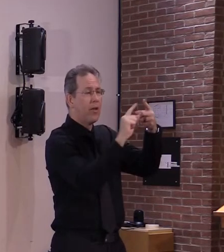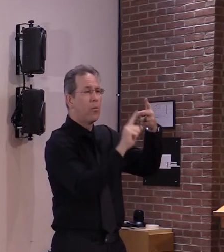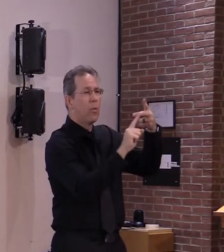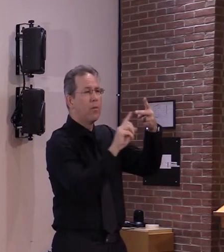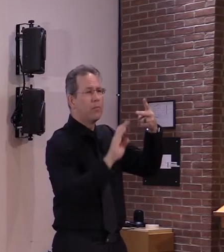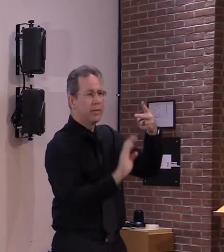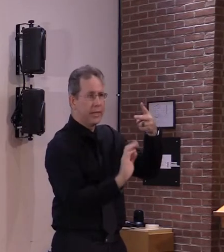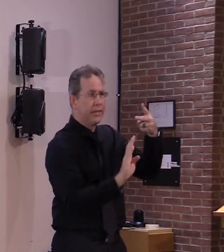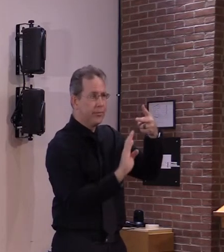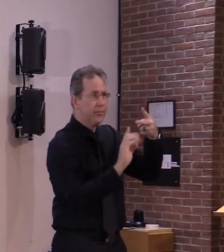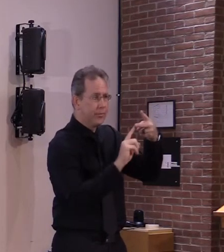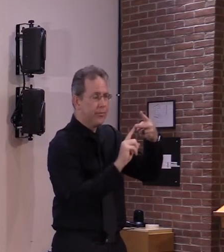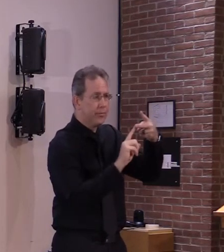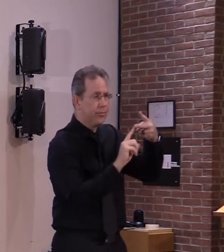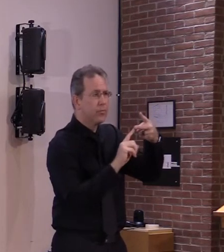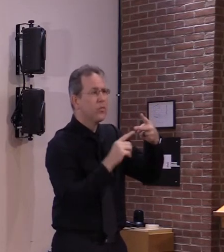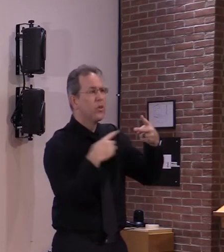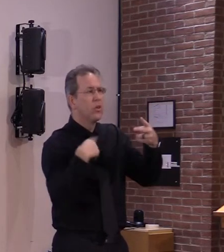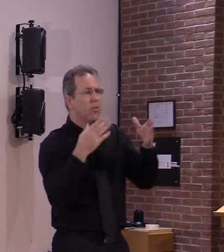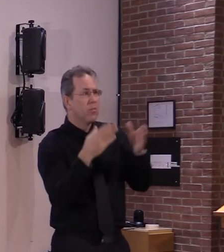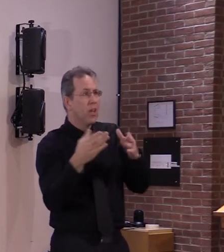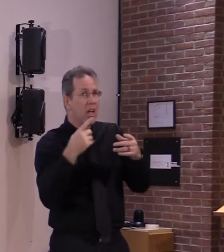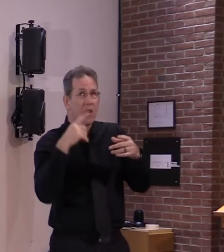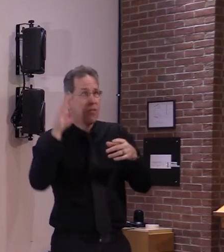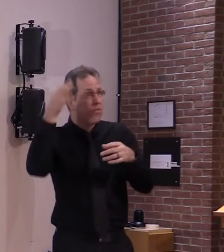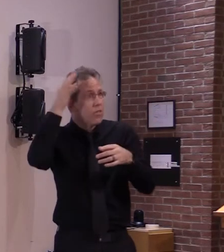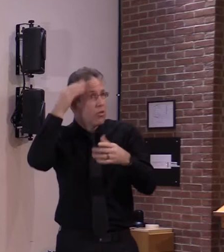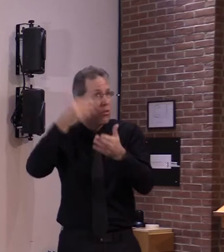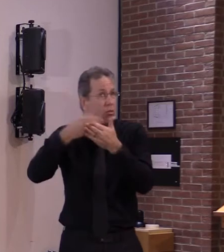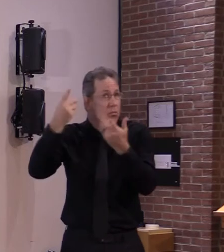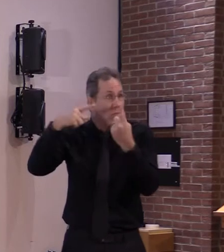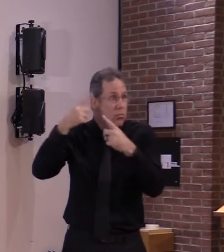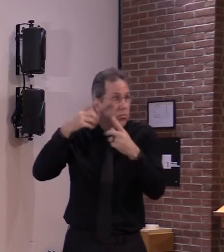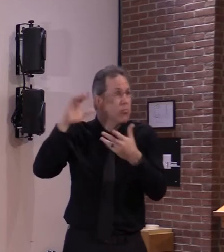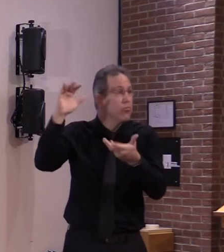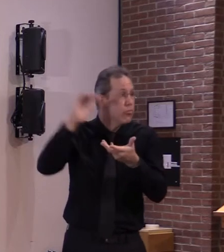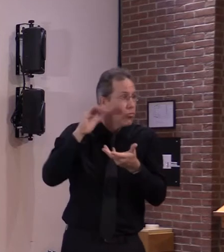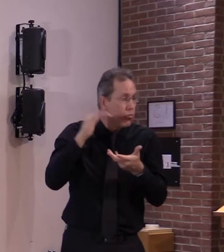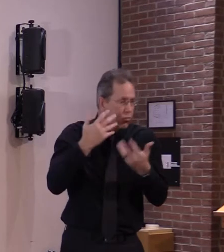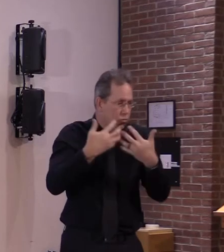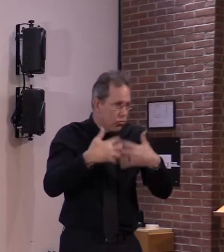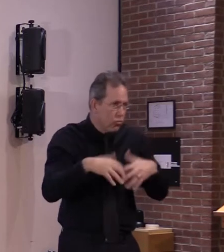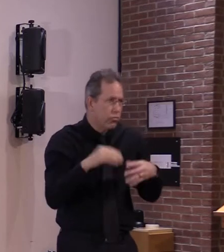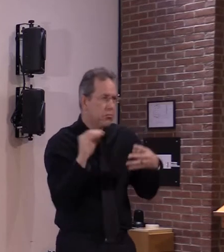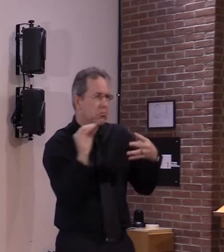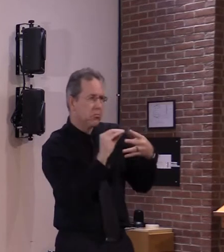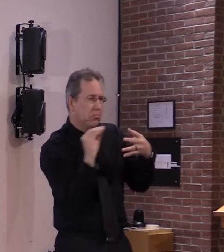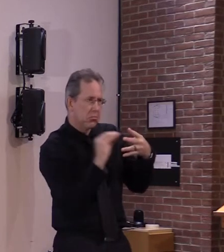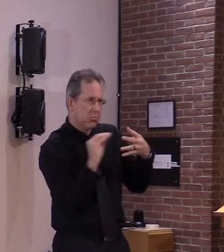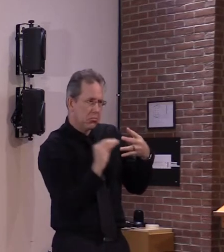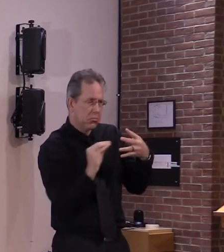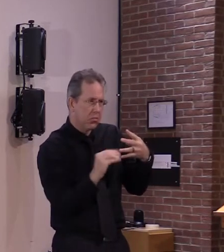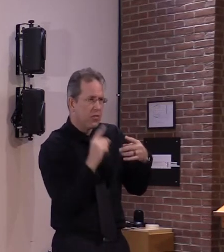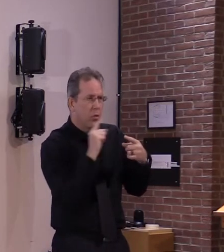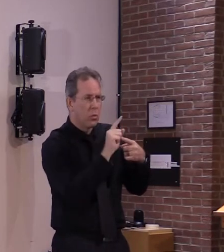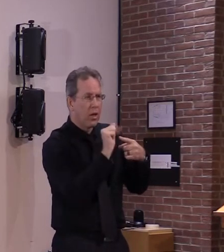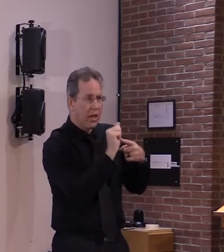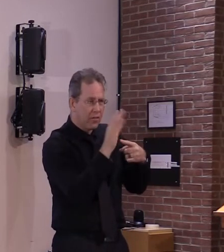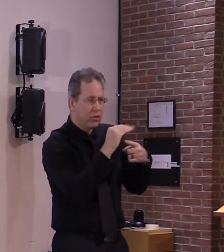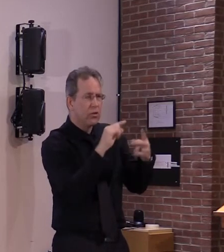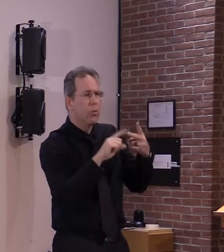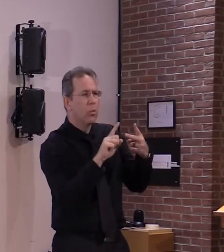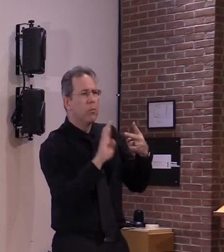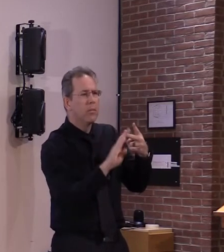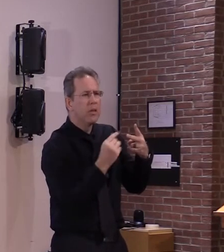and by our own vermont advisory group later this week both of these groups will be advising best